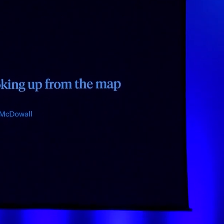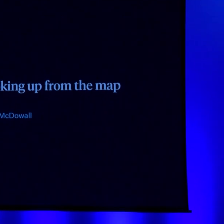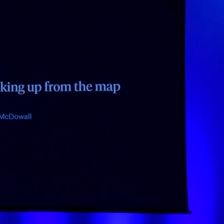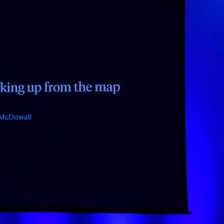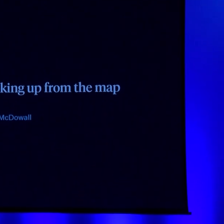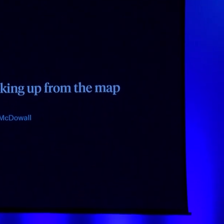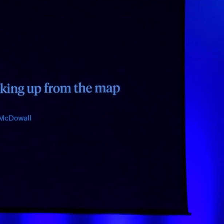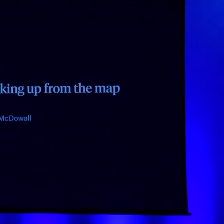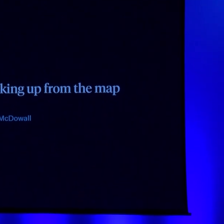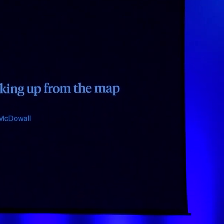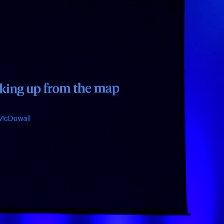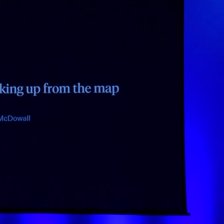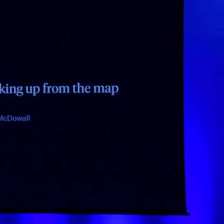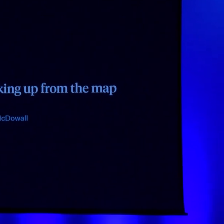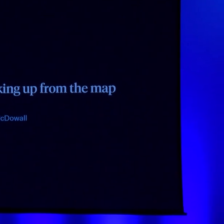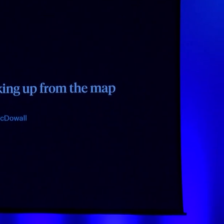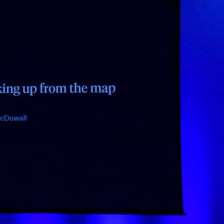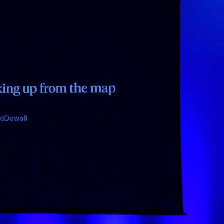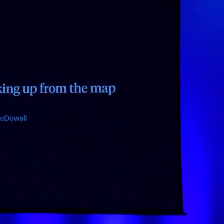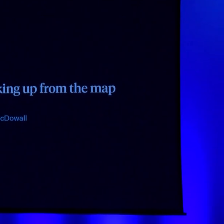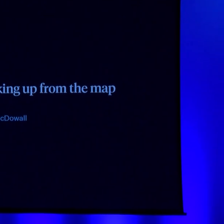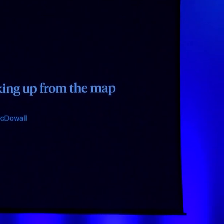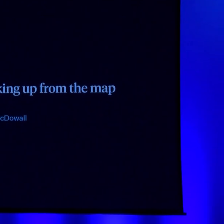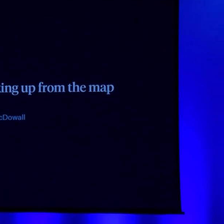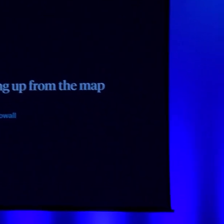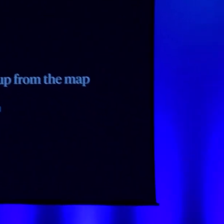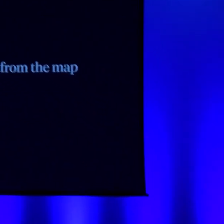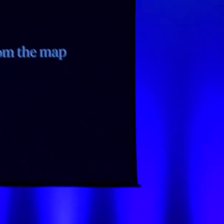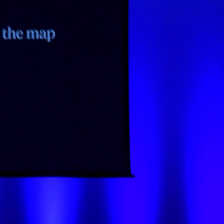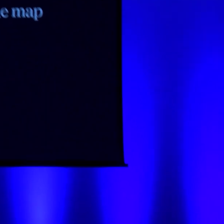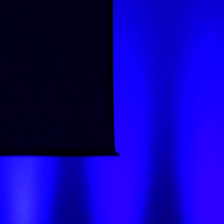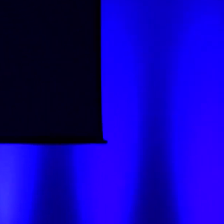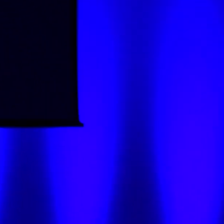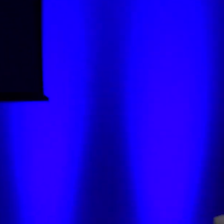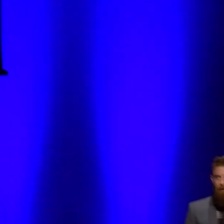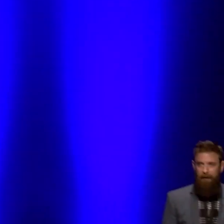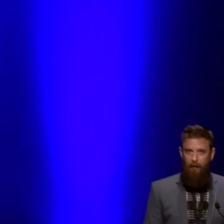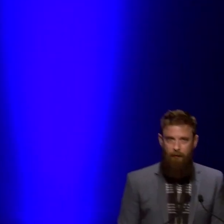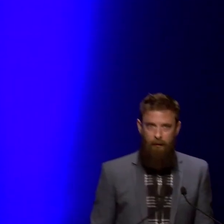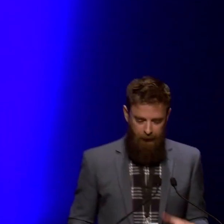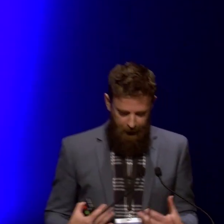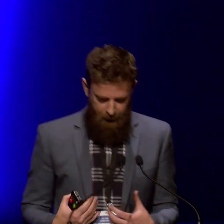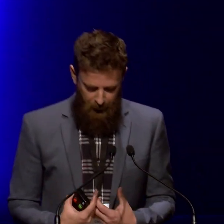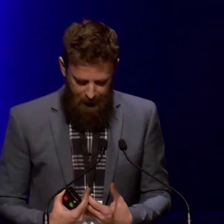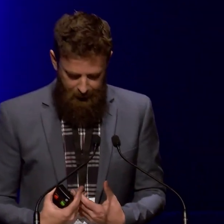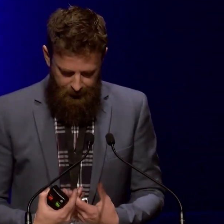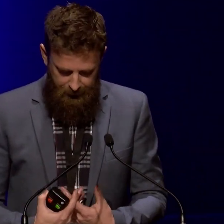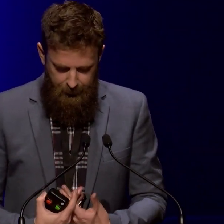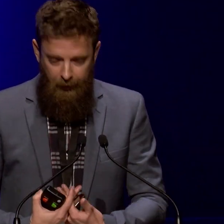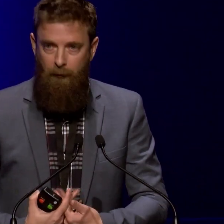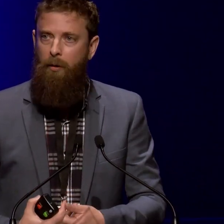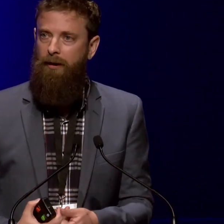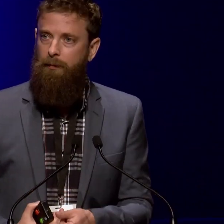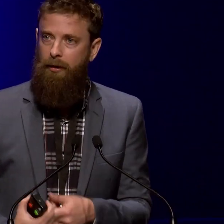complicated. The short story is that the project took years, it changed shape several times, and was mainly worked on in nights and weekends.